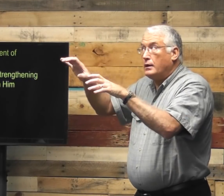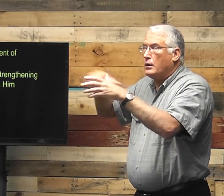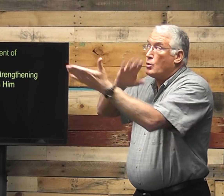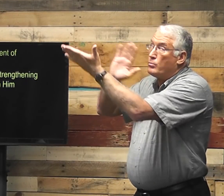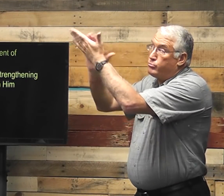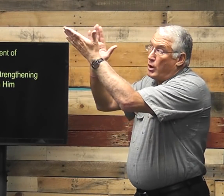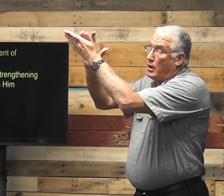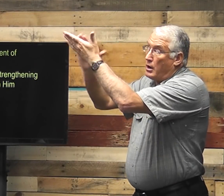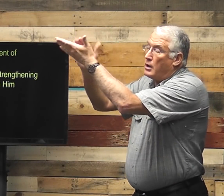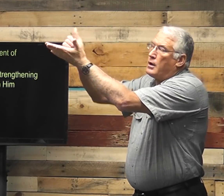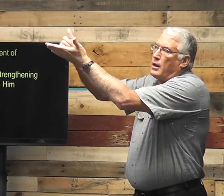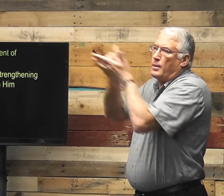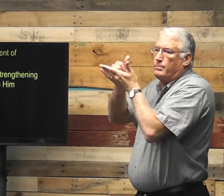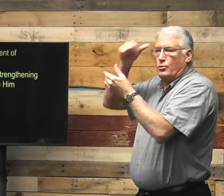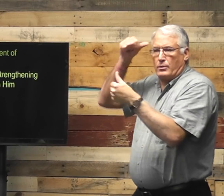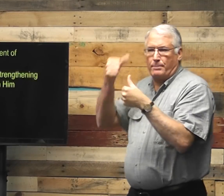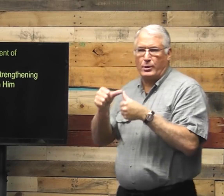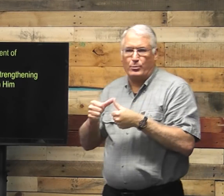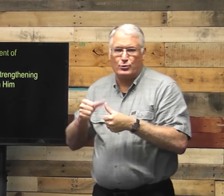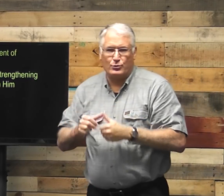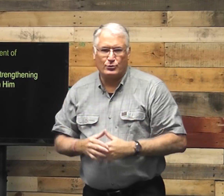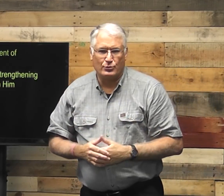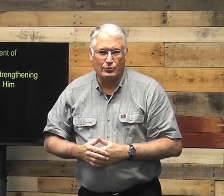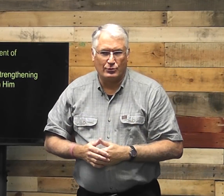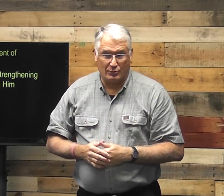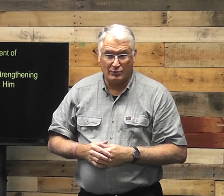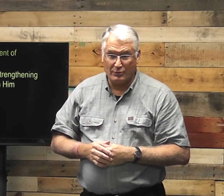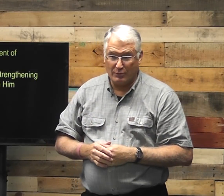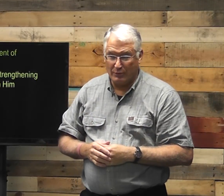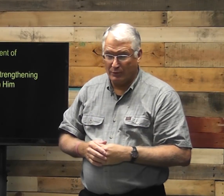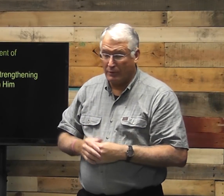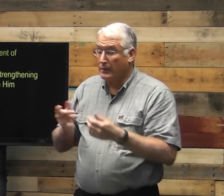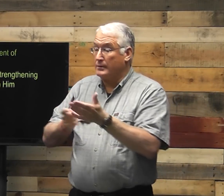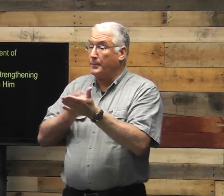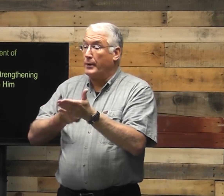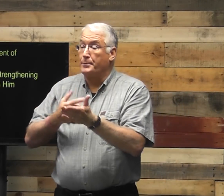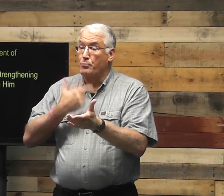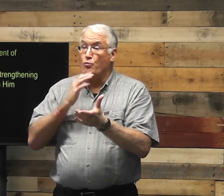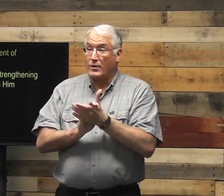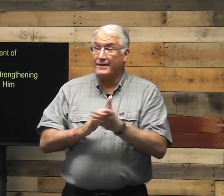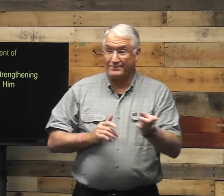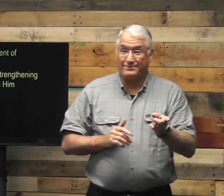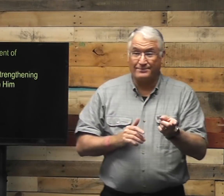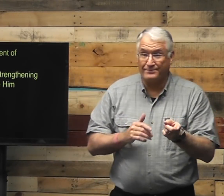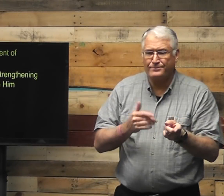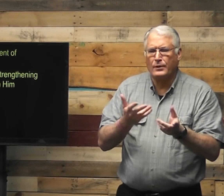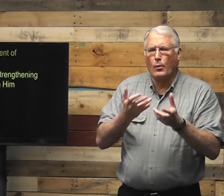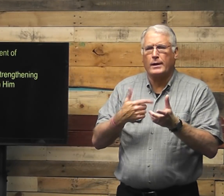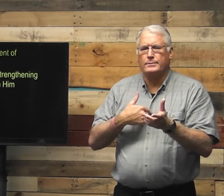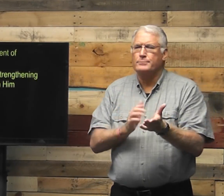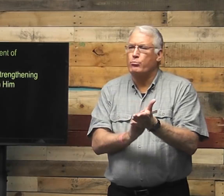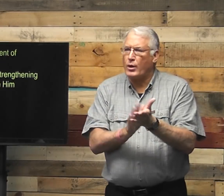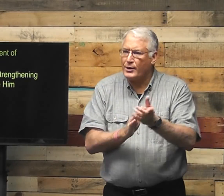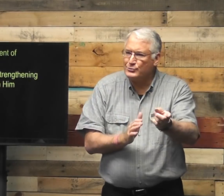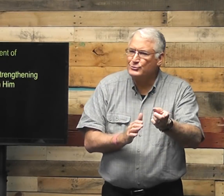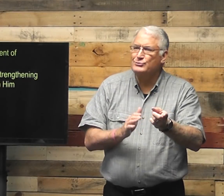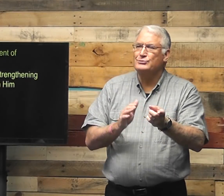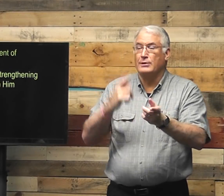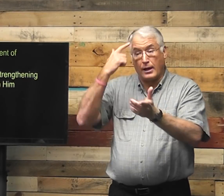because it helps us remember what God has done for us. So sometimes my wife wants me to